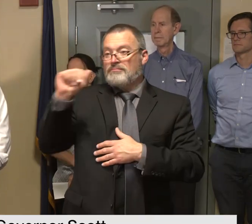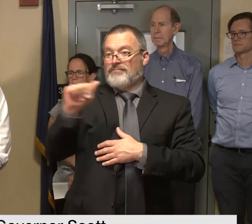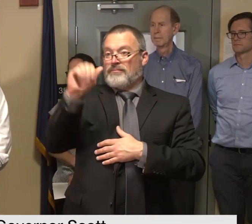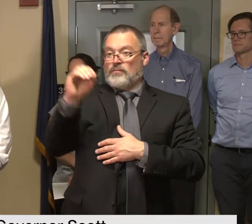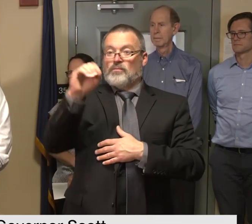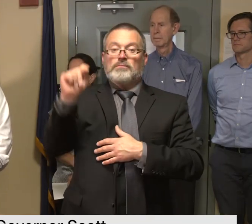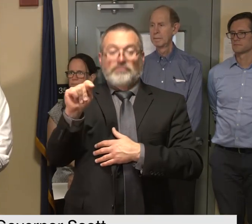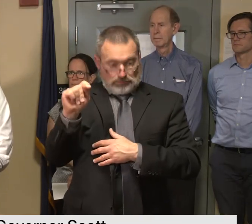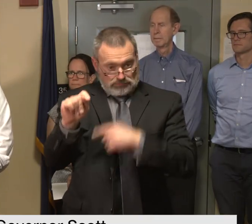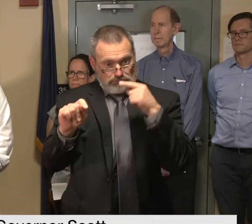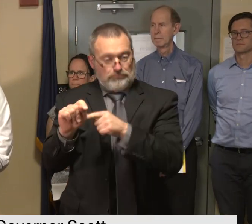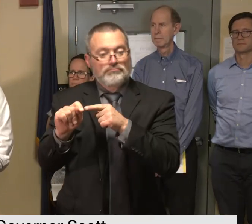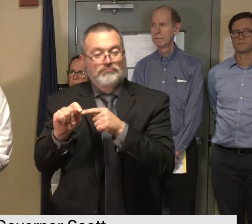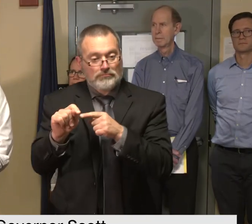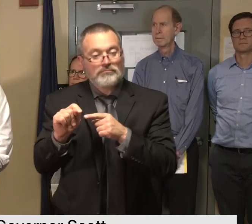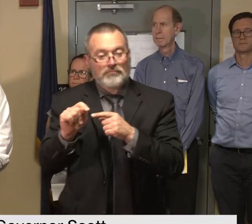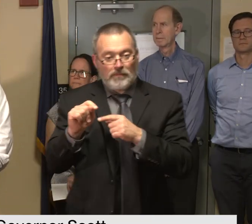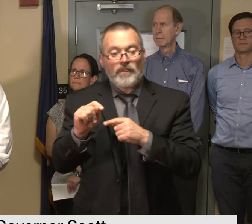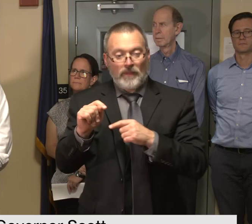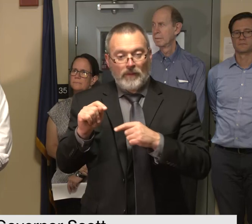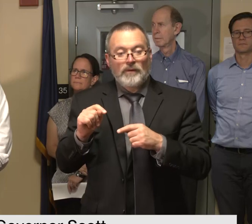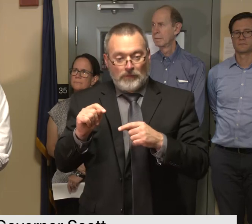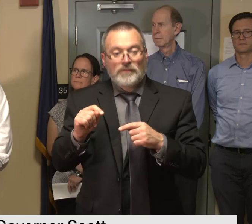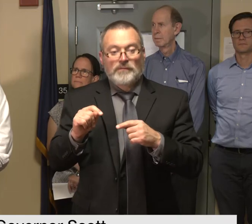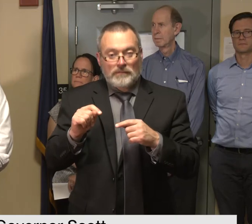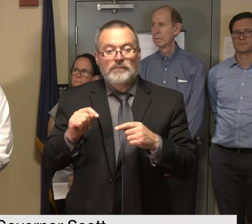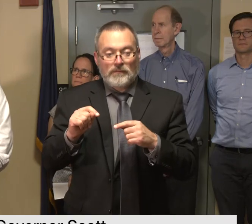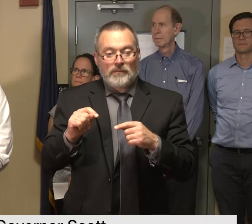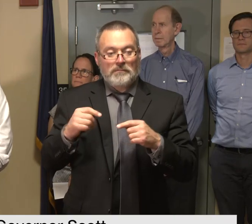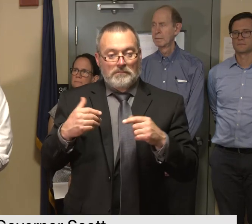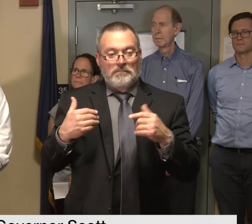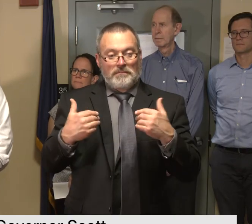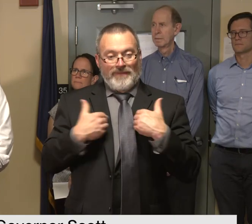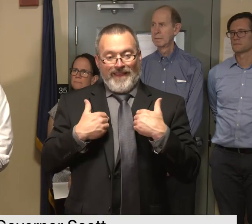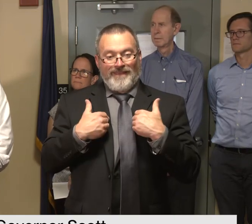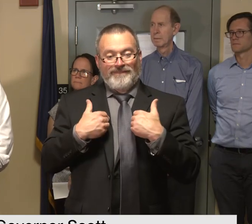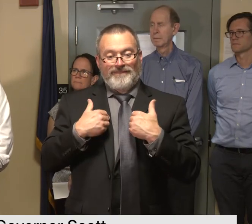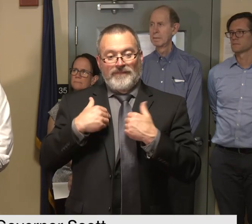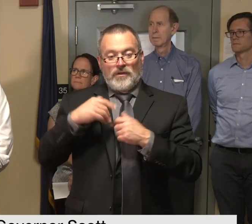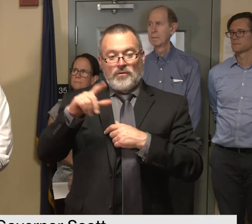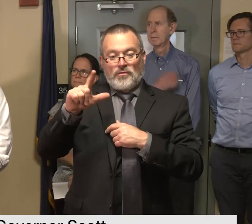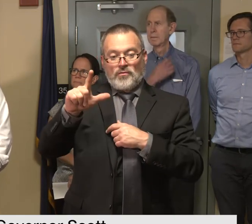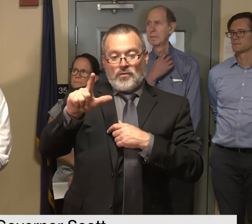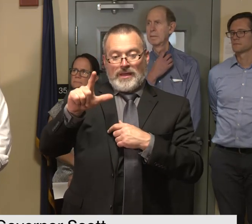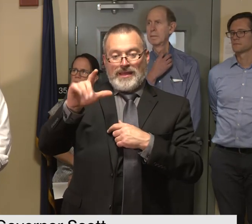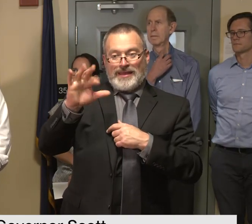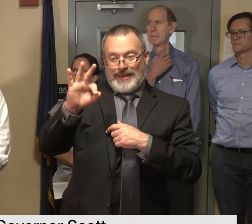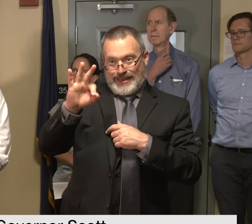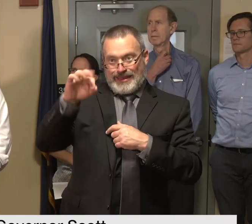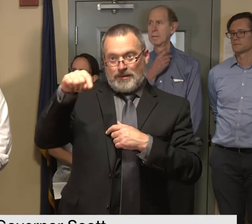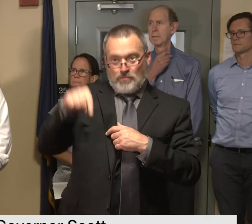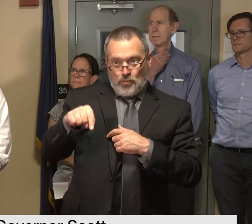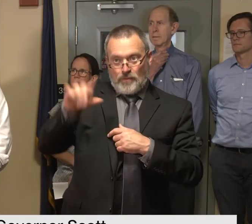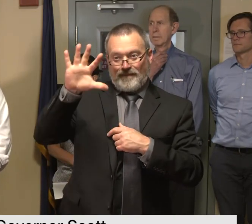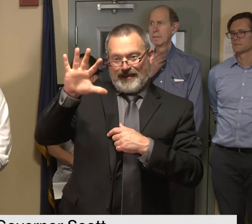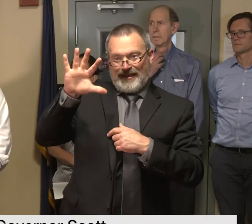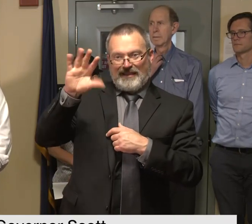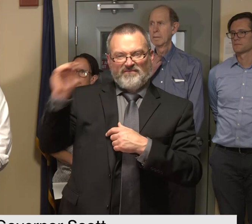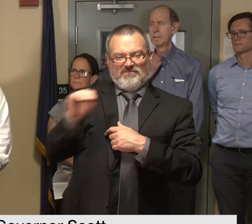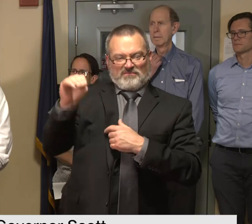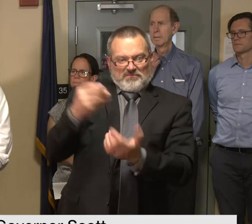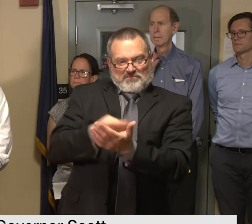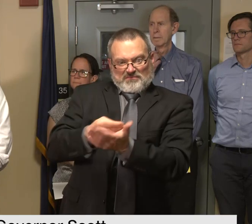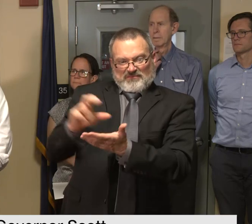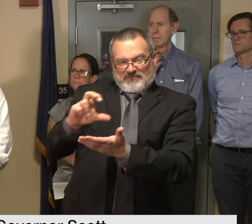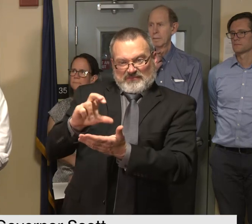will be releasing 29.5 million dollars in town highway aid payments